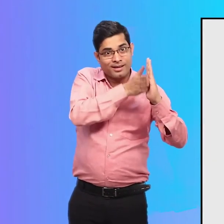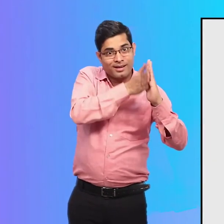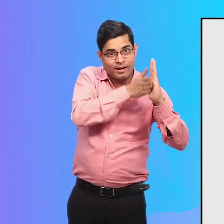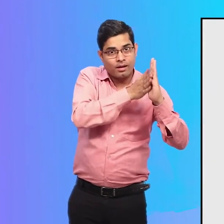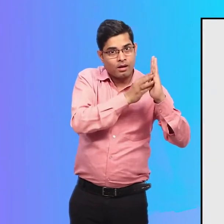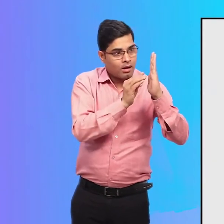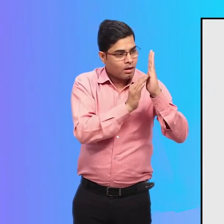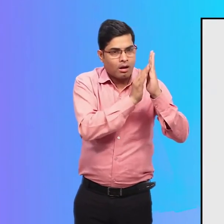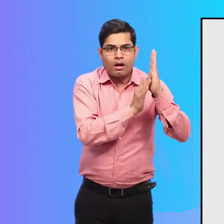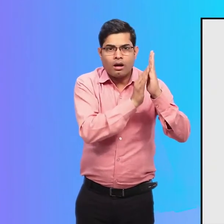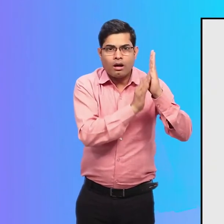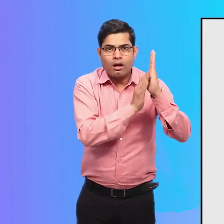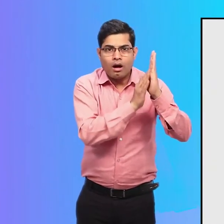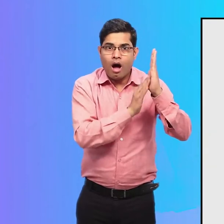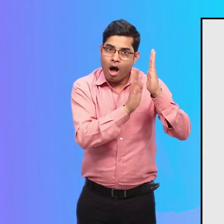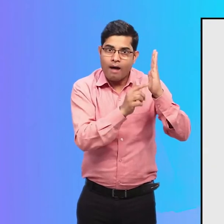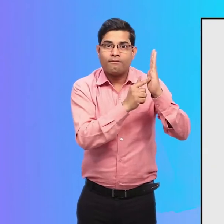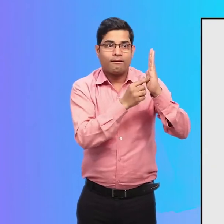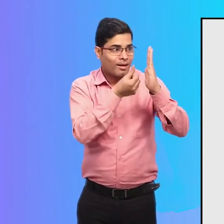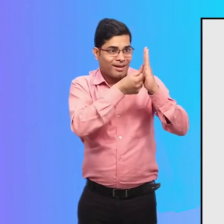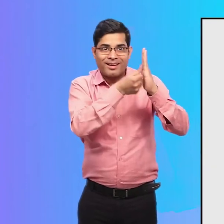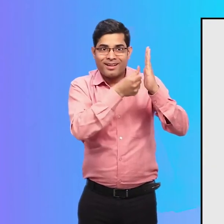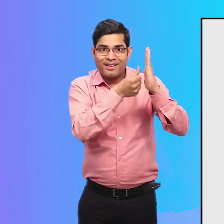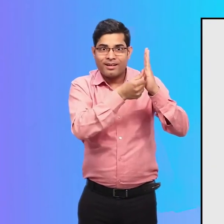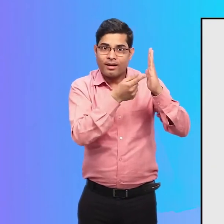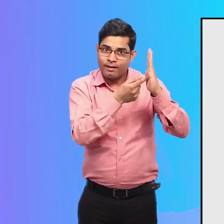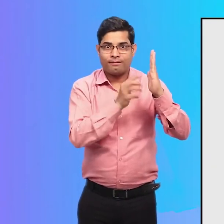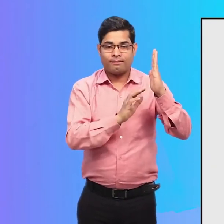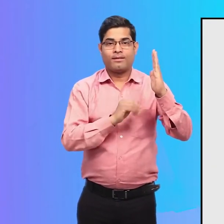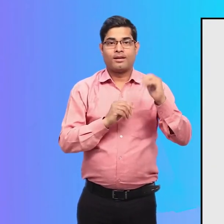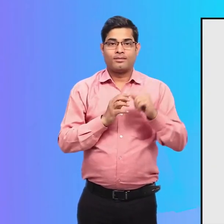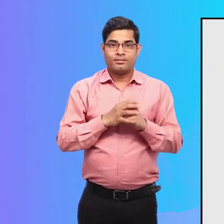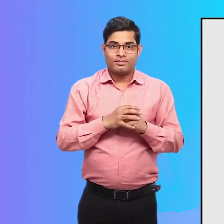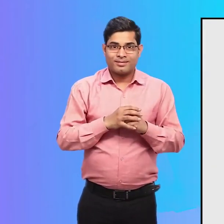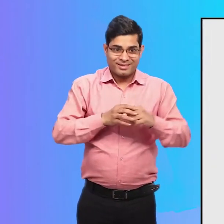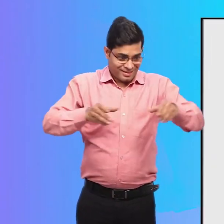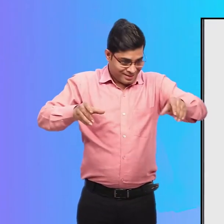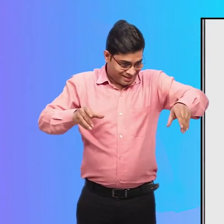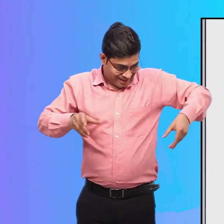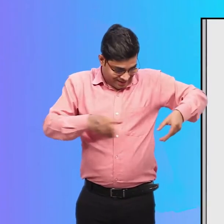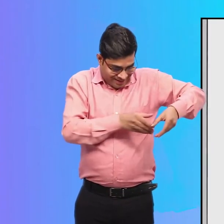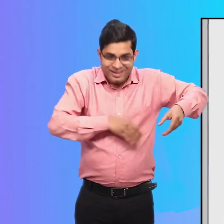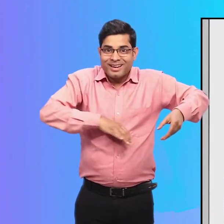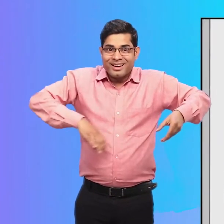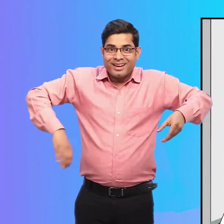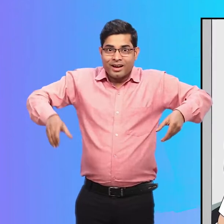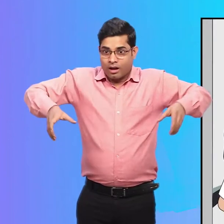grab bars or handrails.